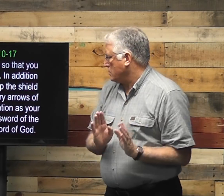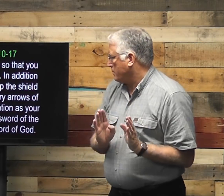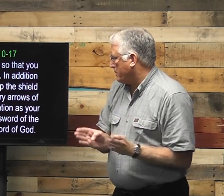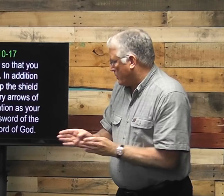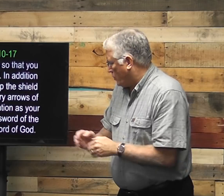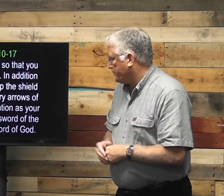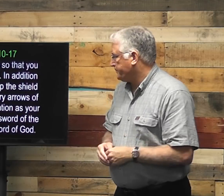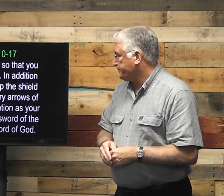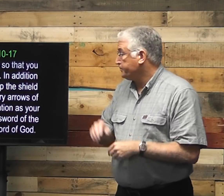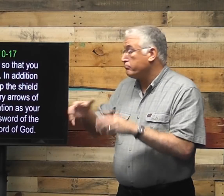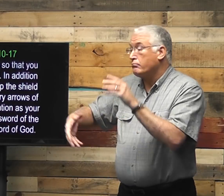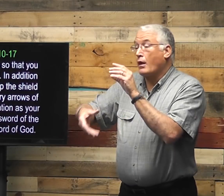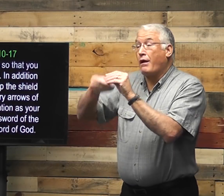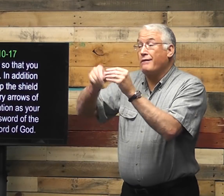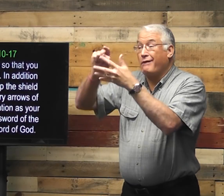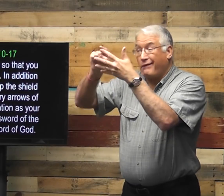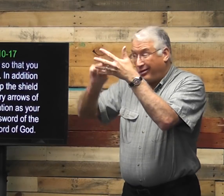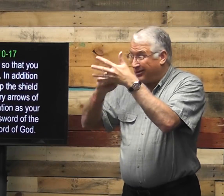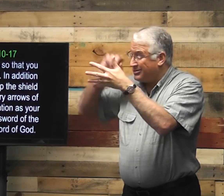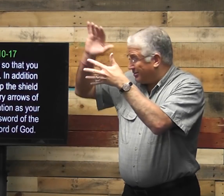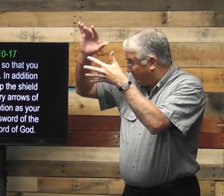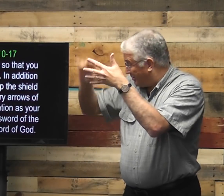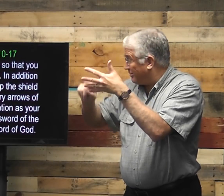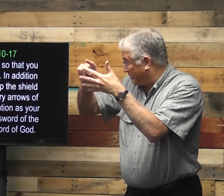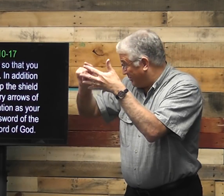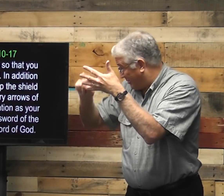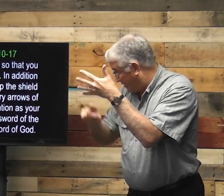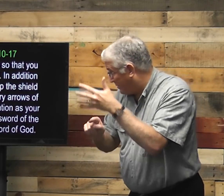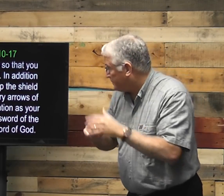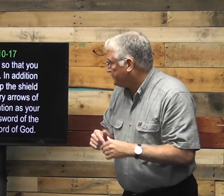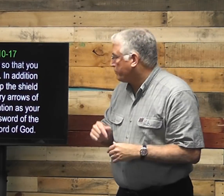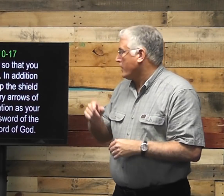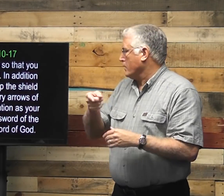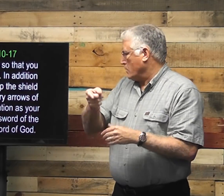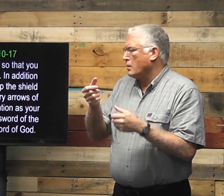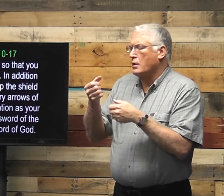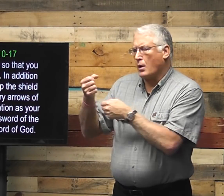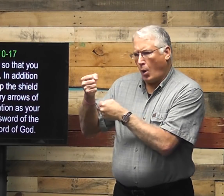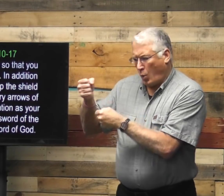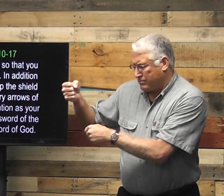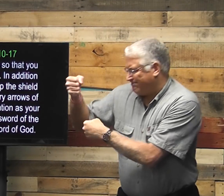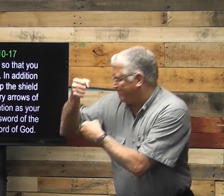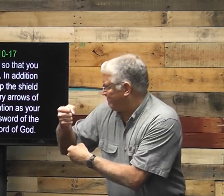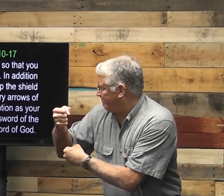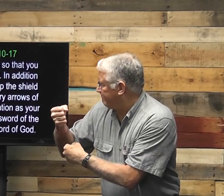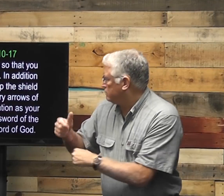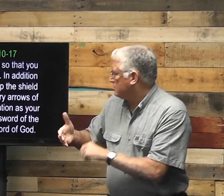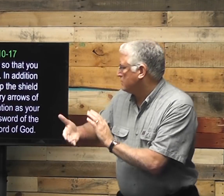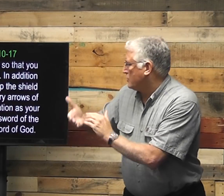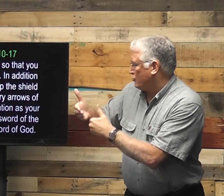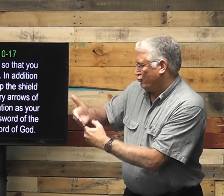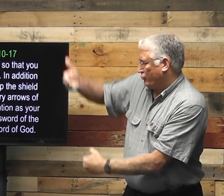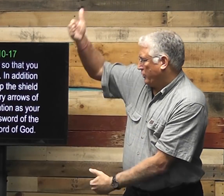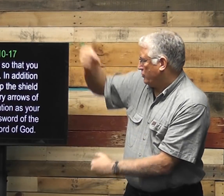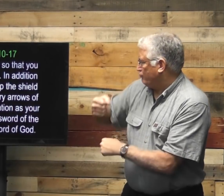fully prepared. In addition to all of these, hold up the shield of faith